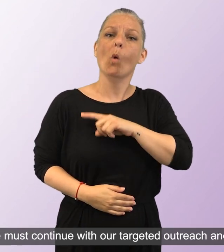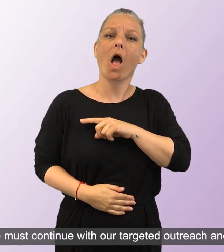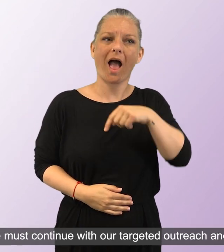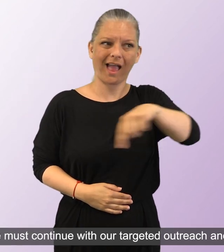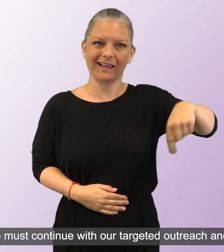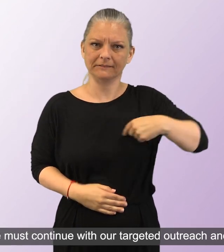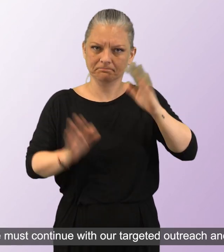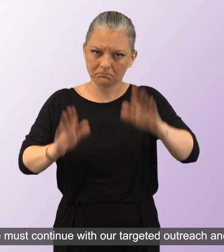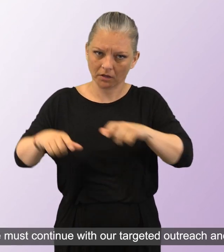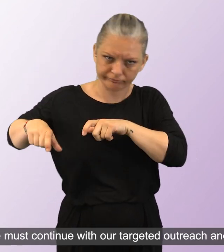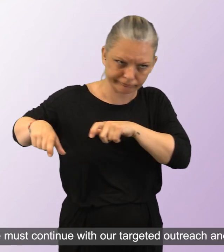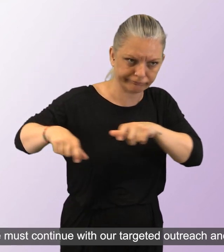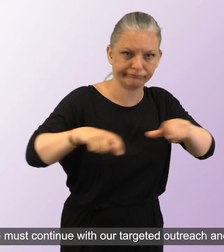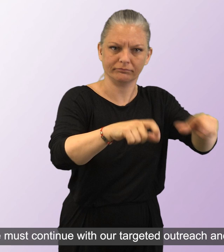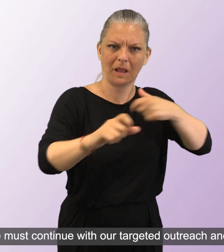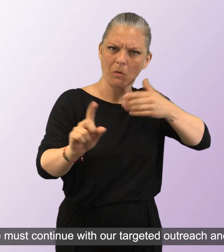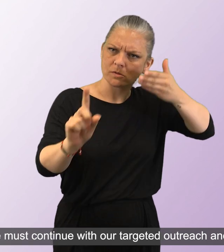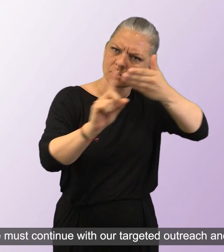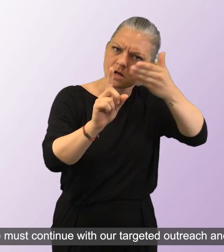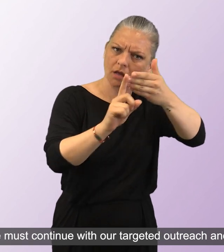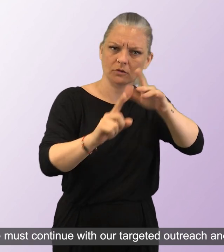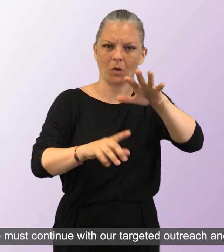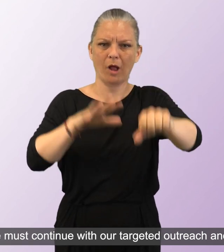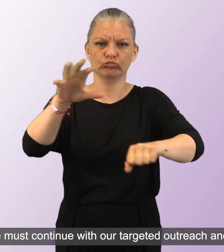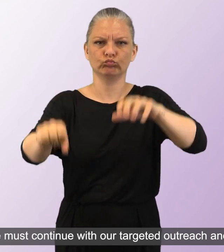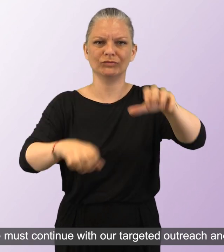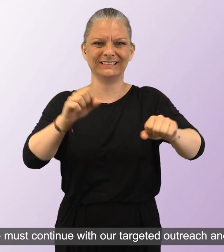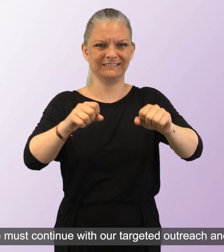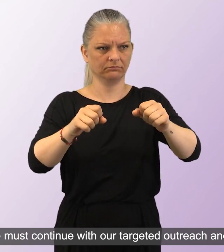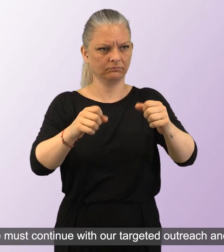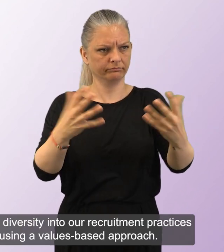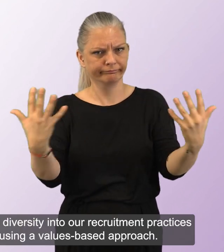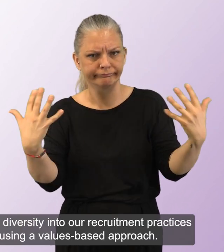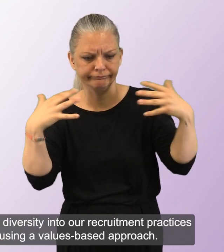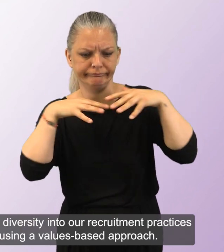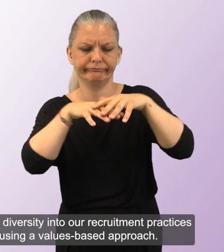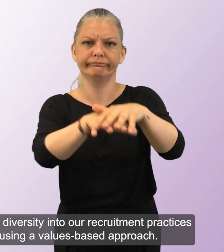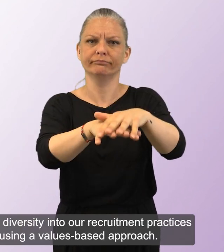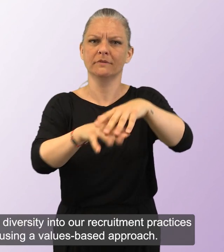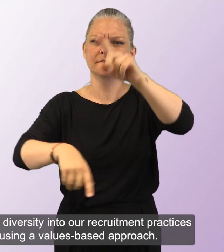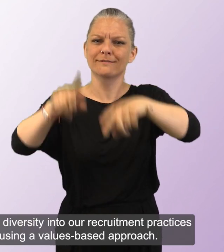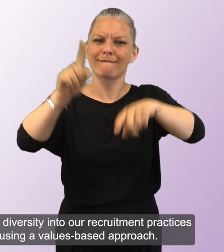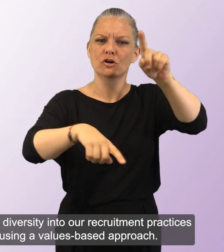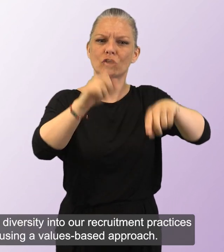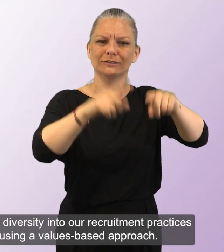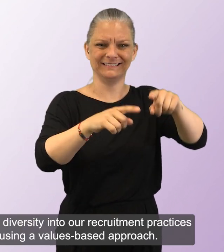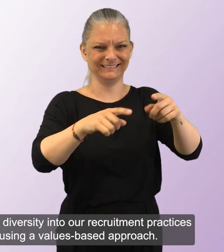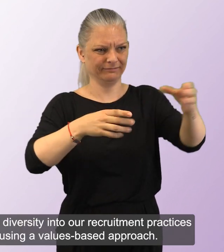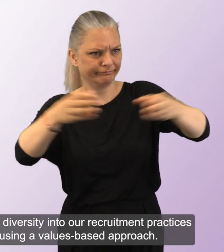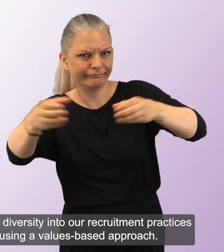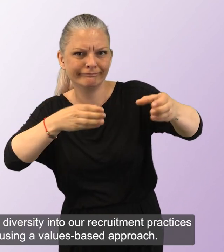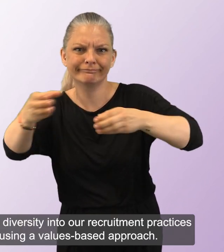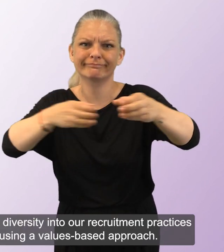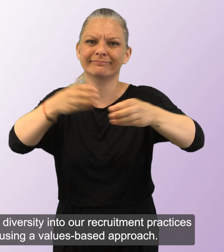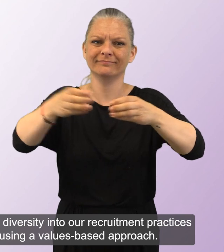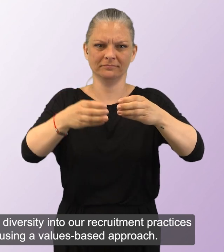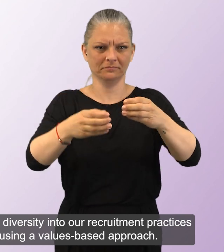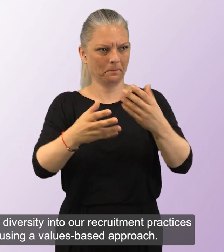This is why we must continue with our targeted outreach and embed diversity into our recruitment practices, using a